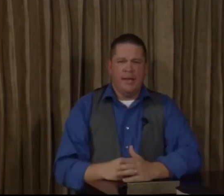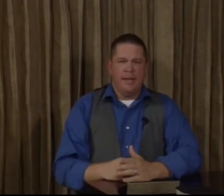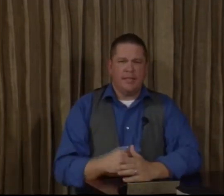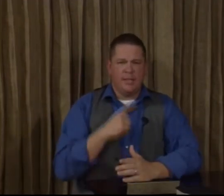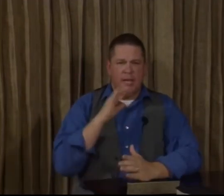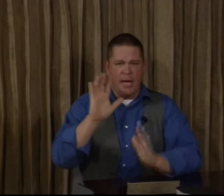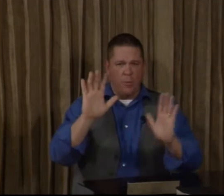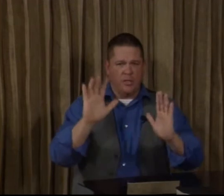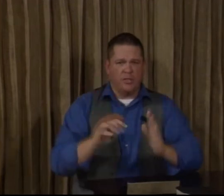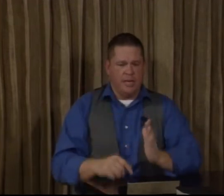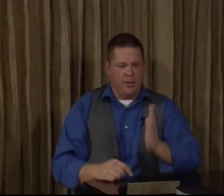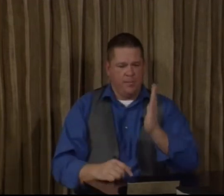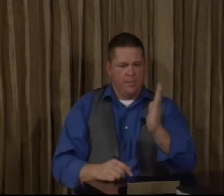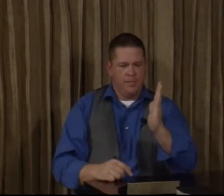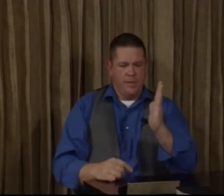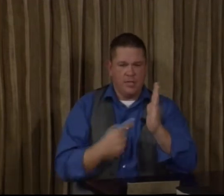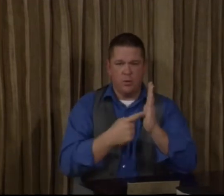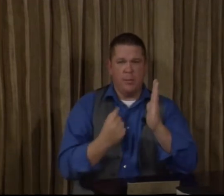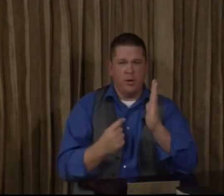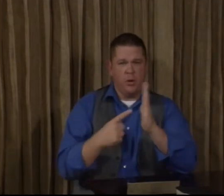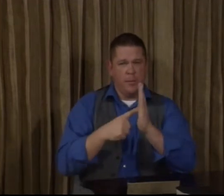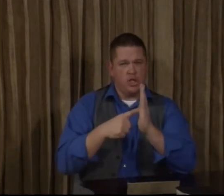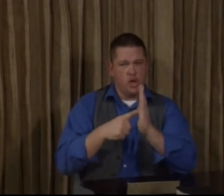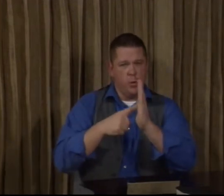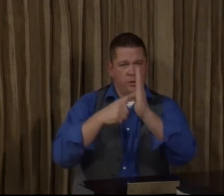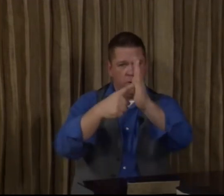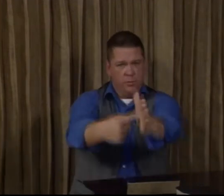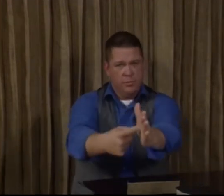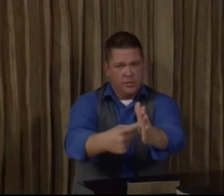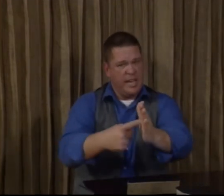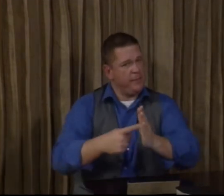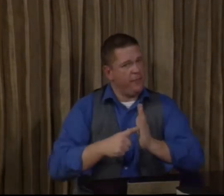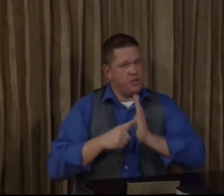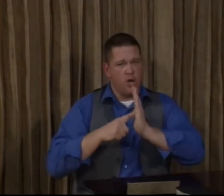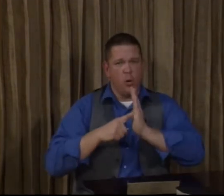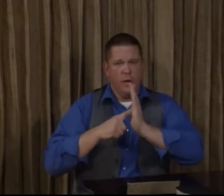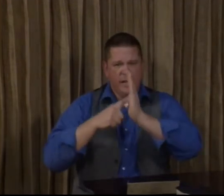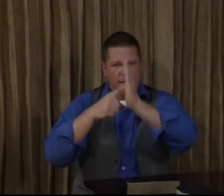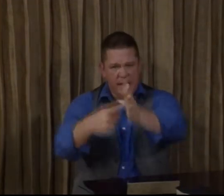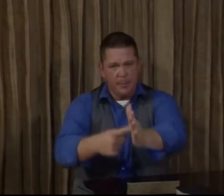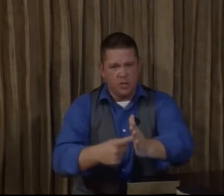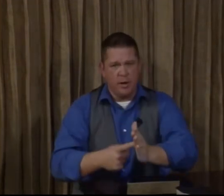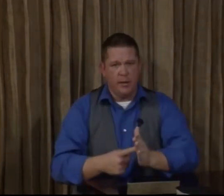It's like saying, hey, watch this now. This is what I'm going to do, and I'm going to show it to you. Same thing for show. Demonstrate.